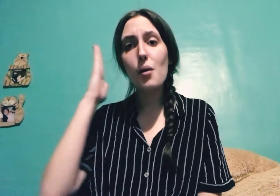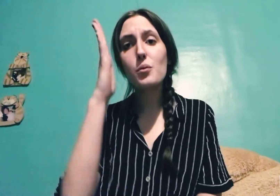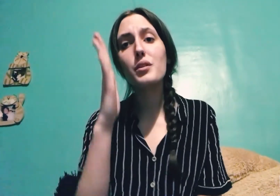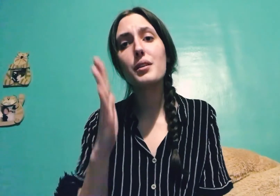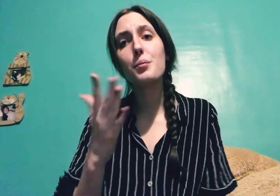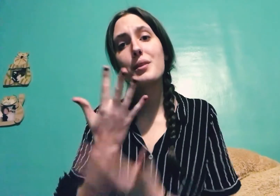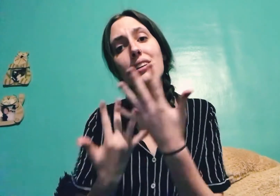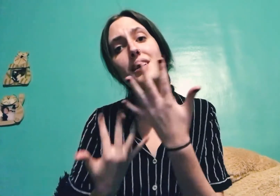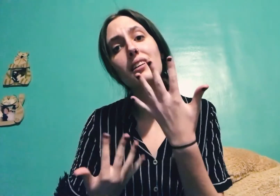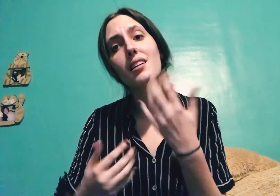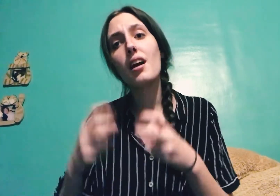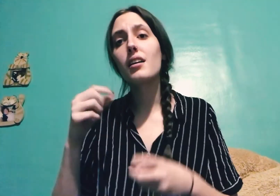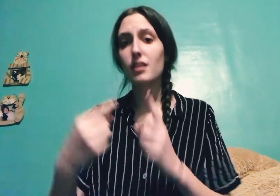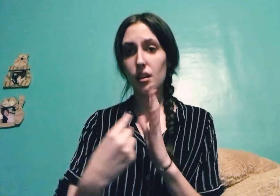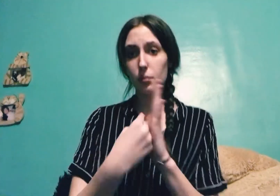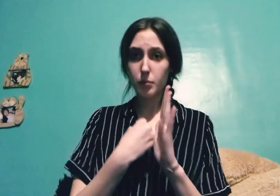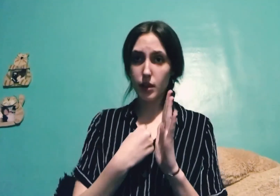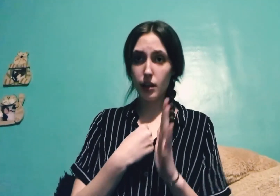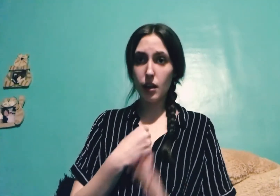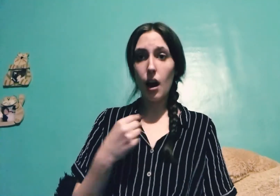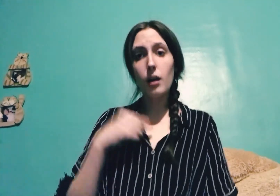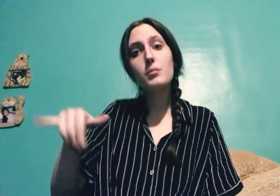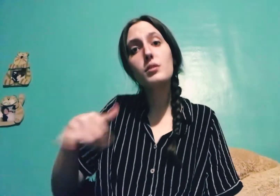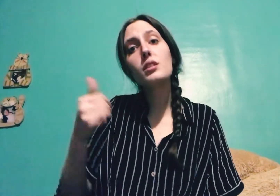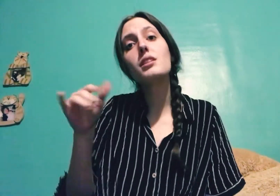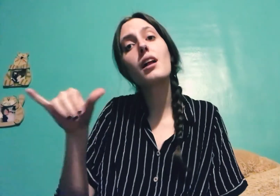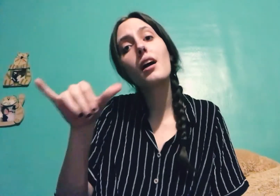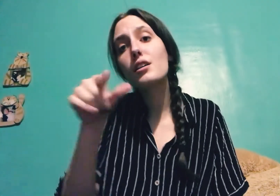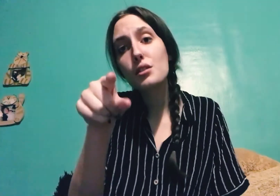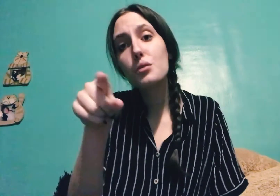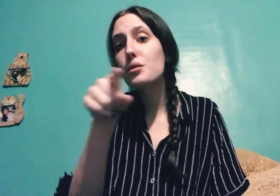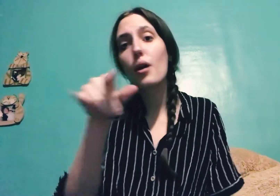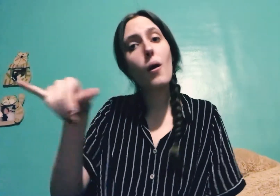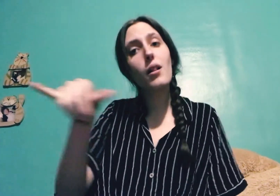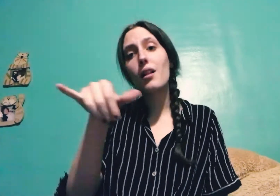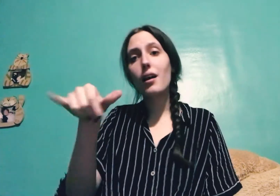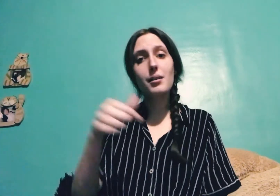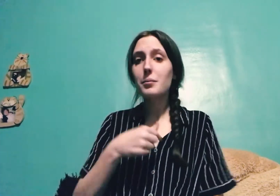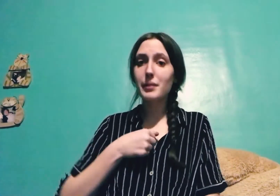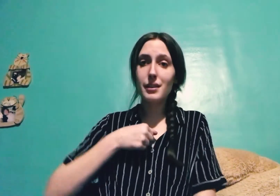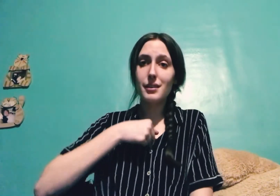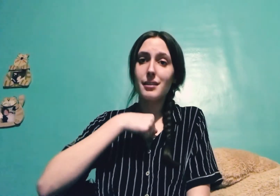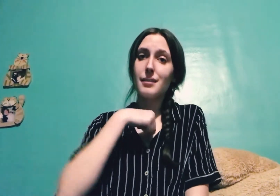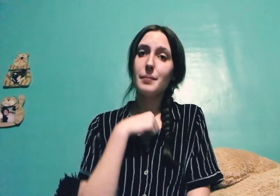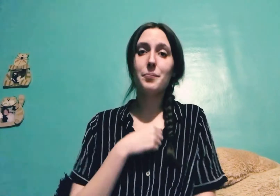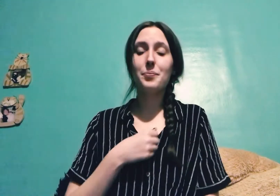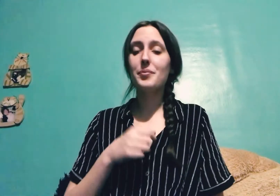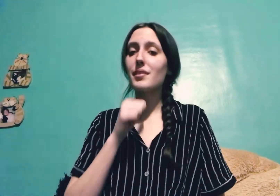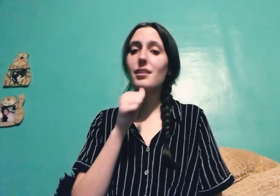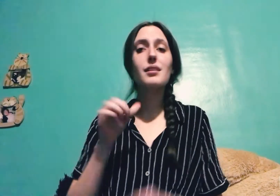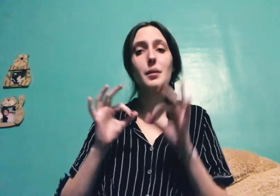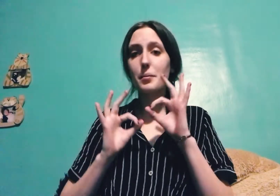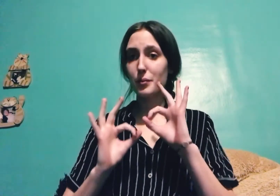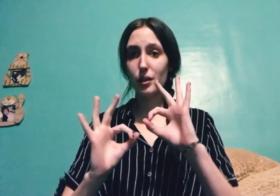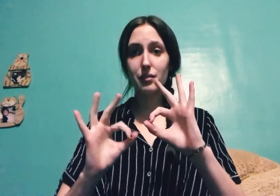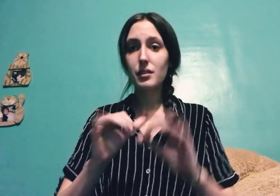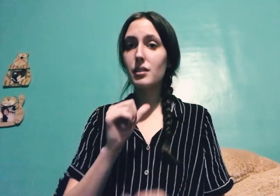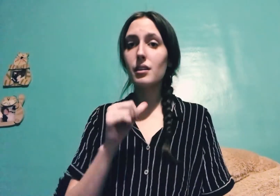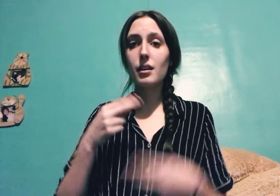would believe I'm just like you, you're like me Imperfect and